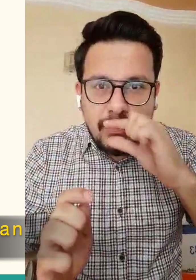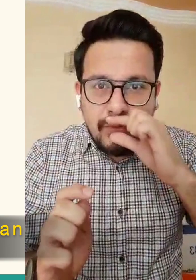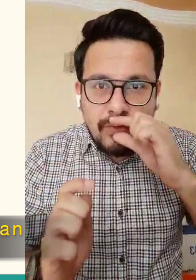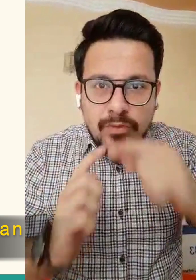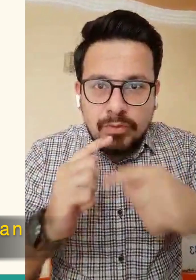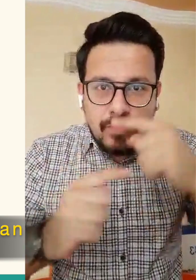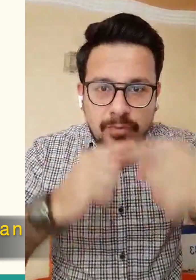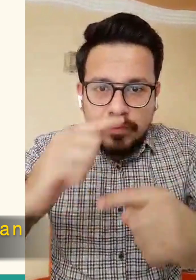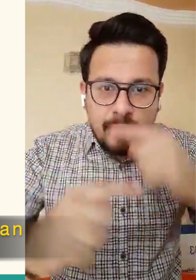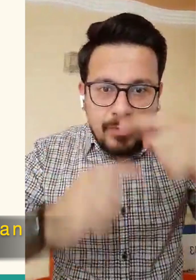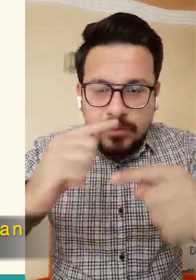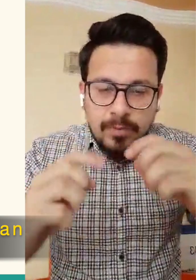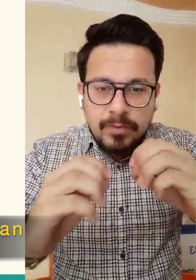from last Ramadan.